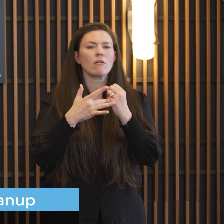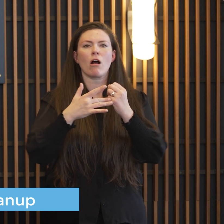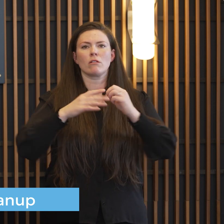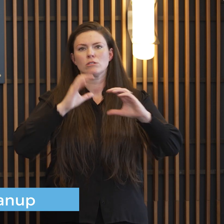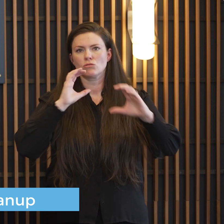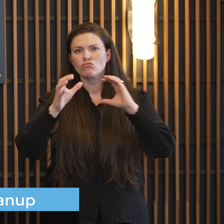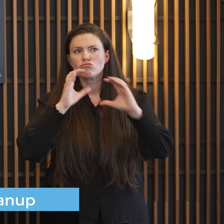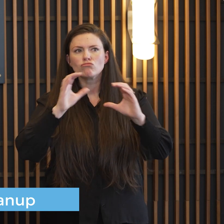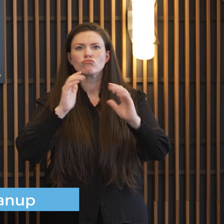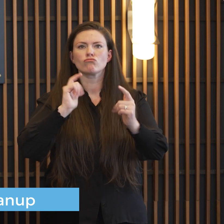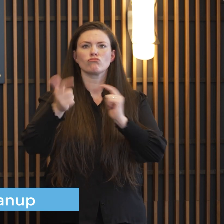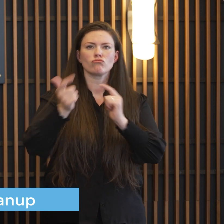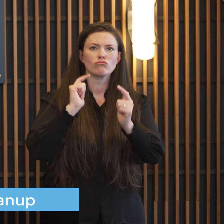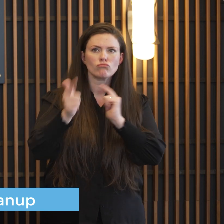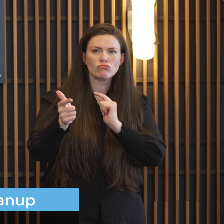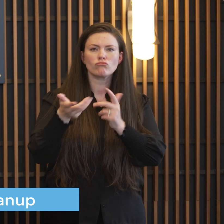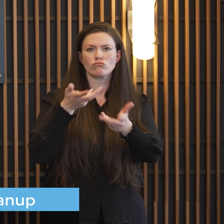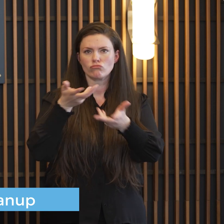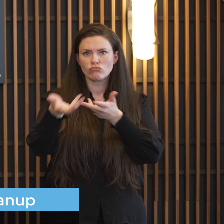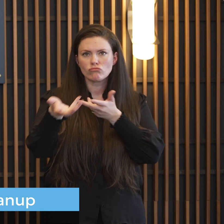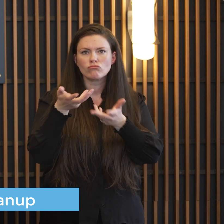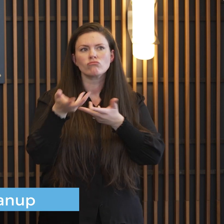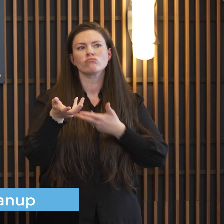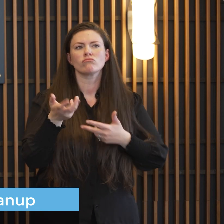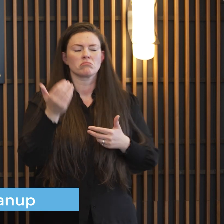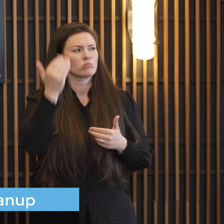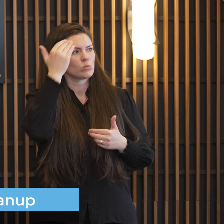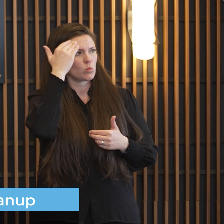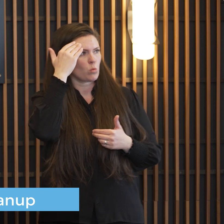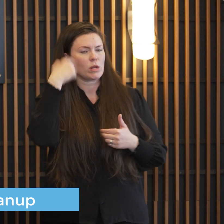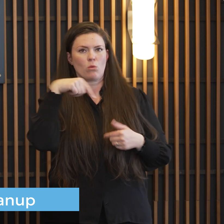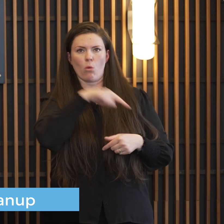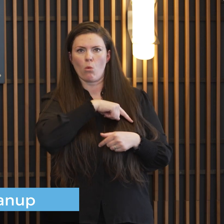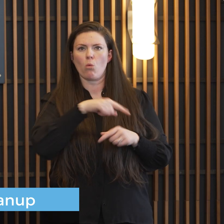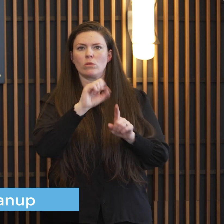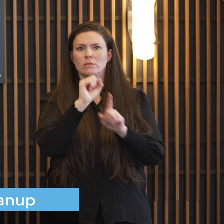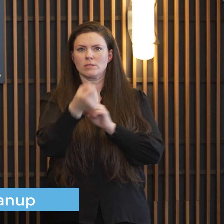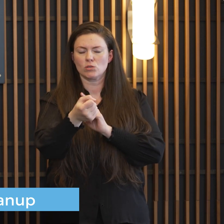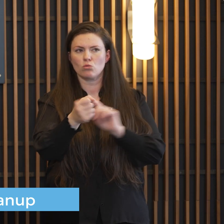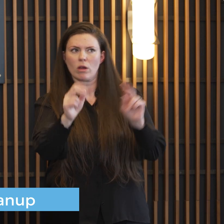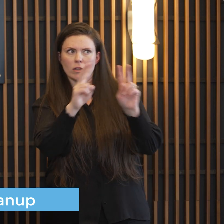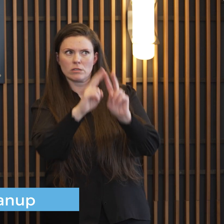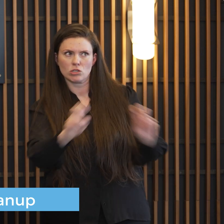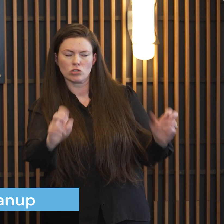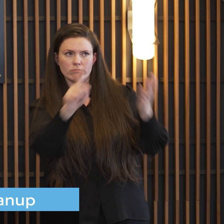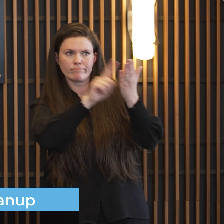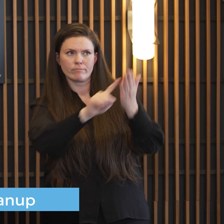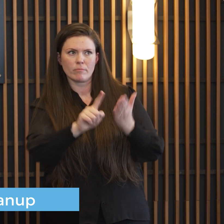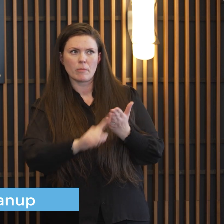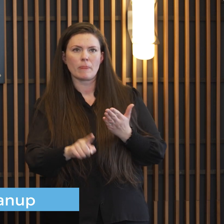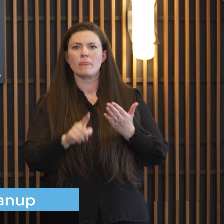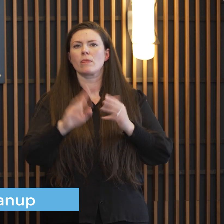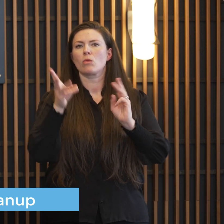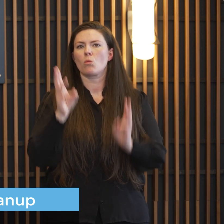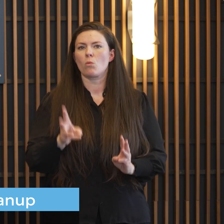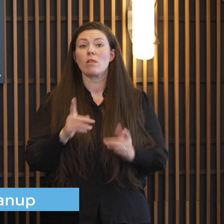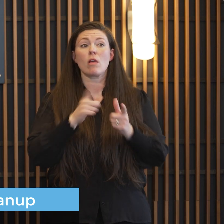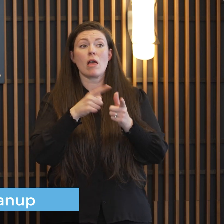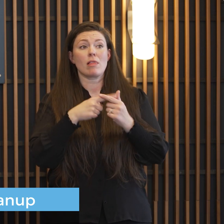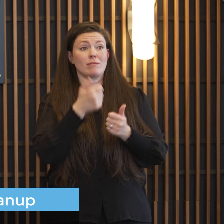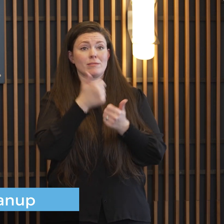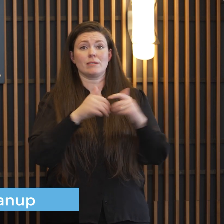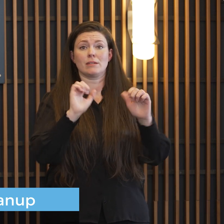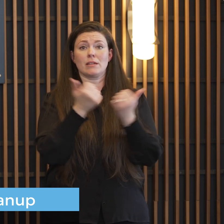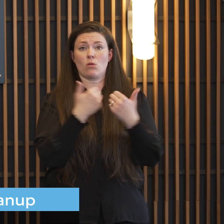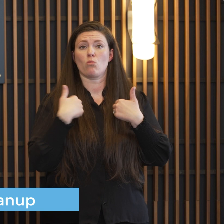information so we know um again what the situation is what the weather is and then what each agency is doing what their role